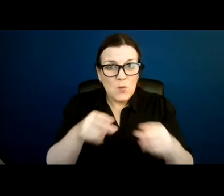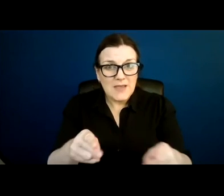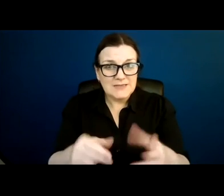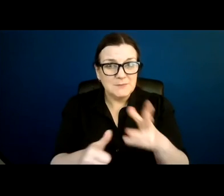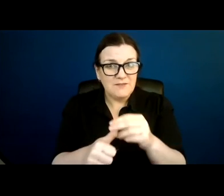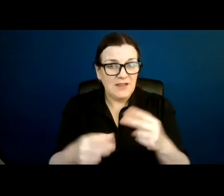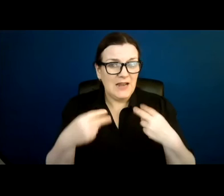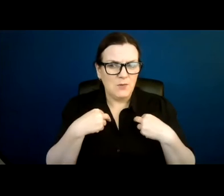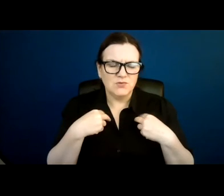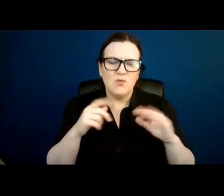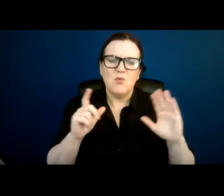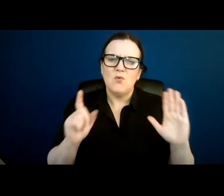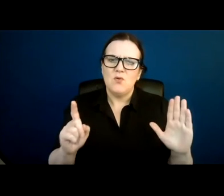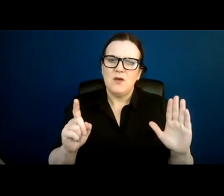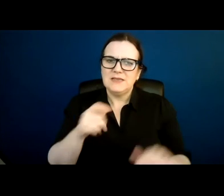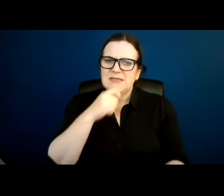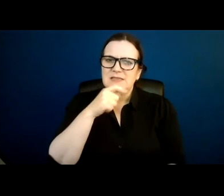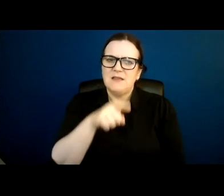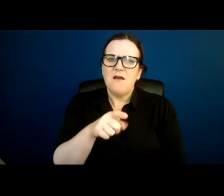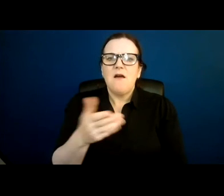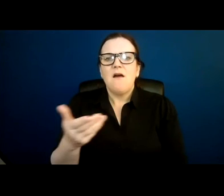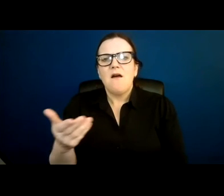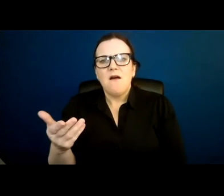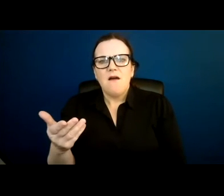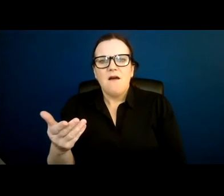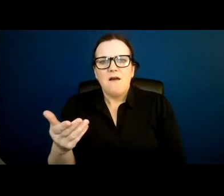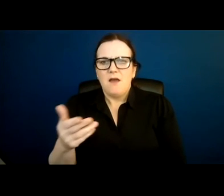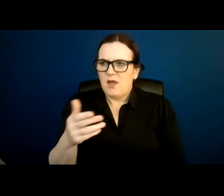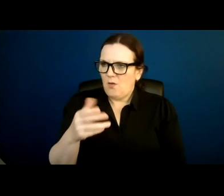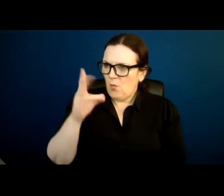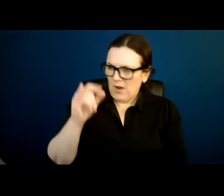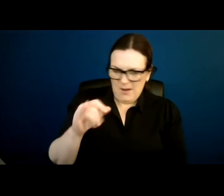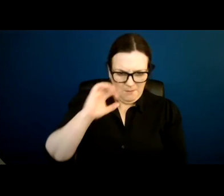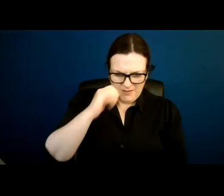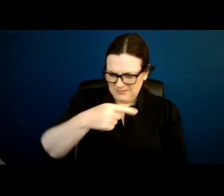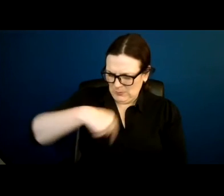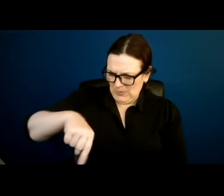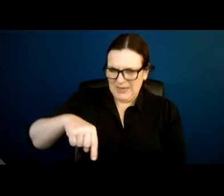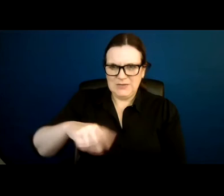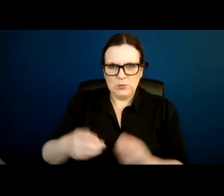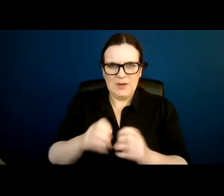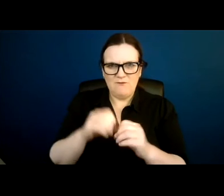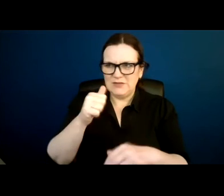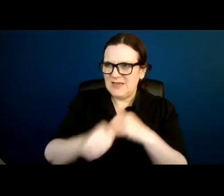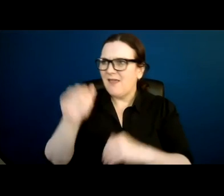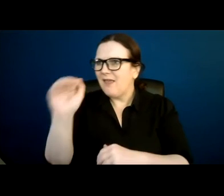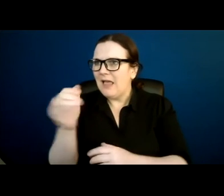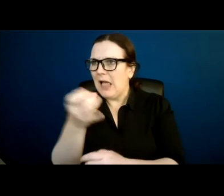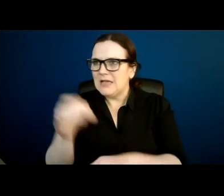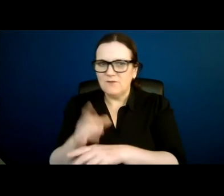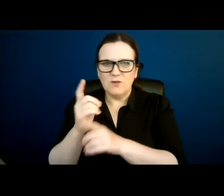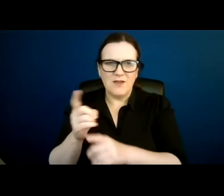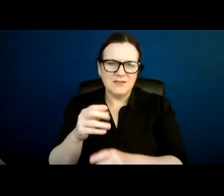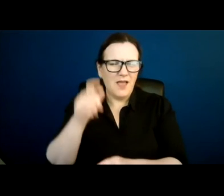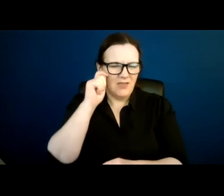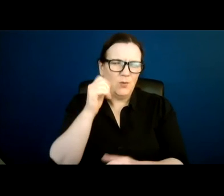condition of doing what you and I do every day, in my opinion, we are perpetuating